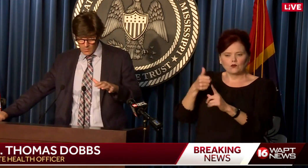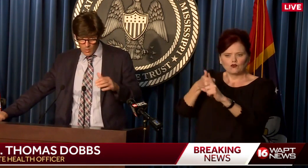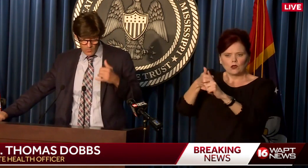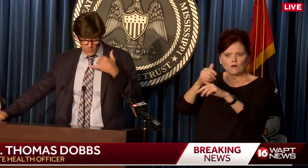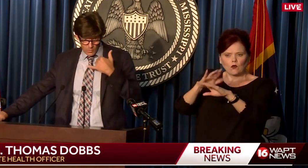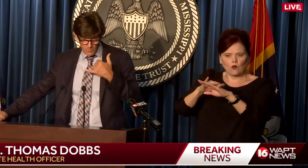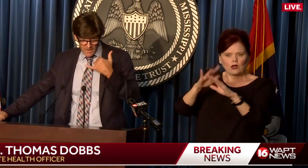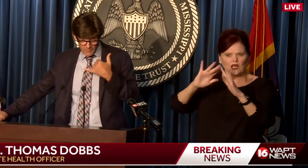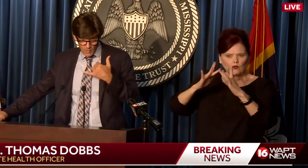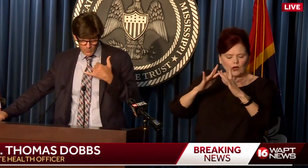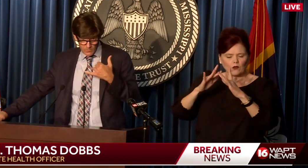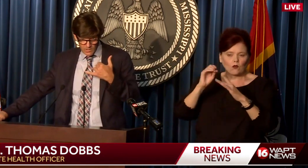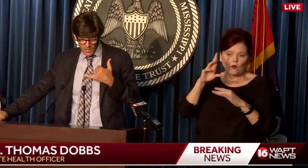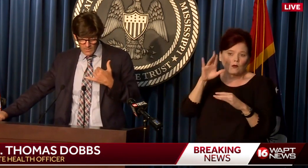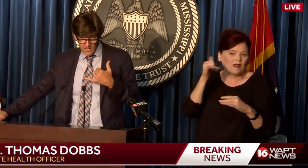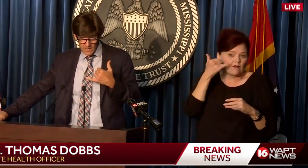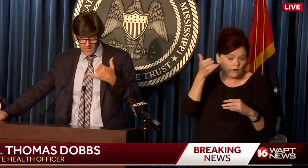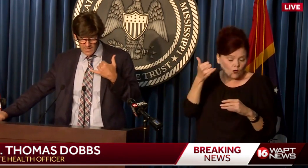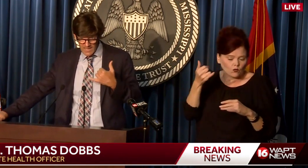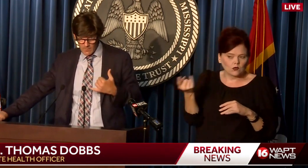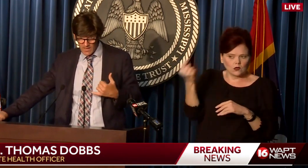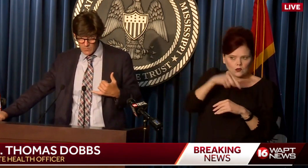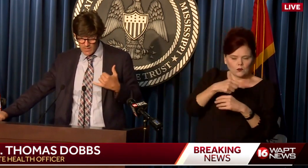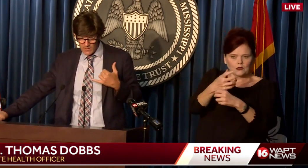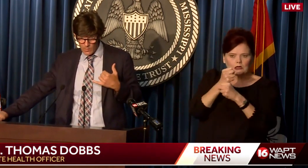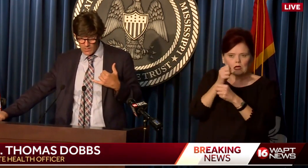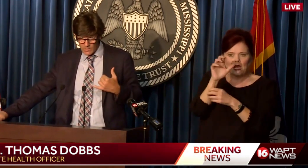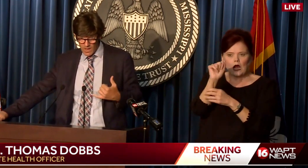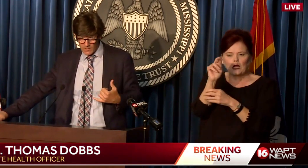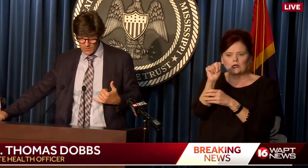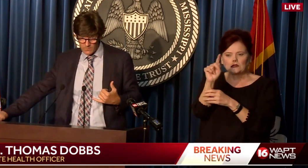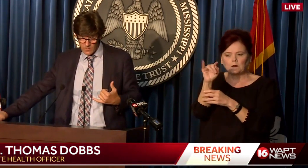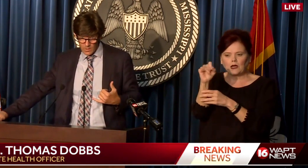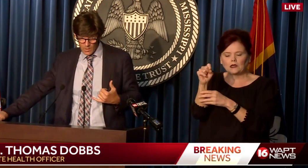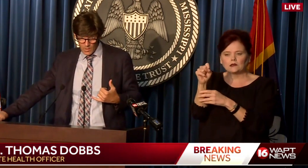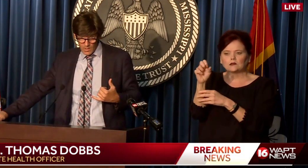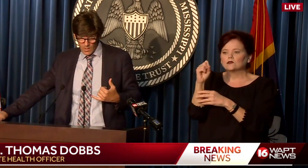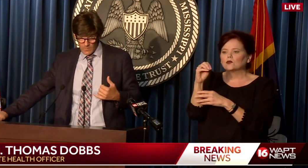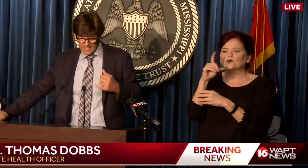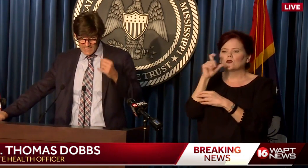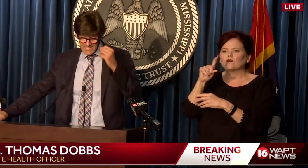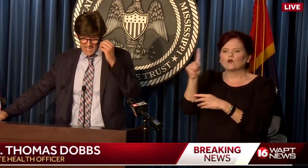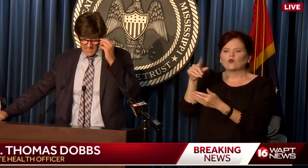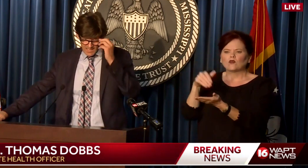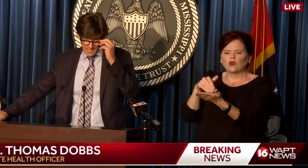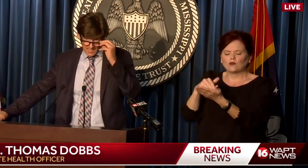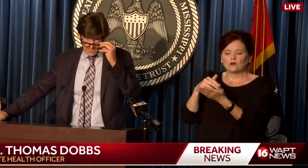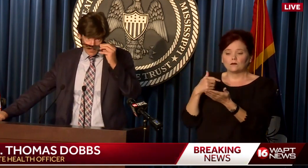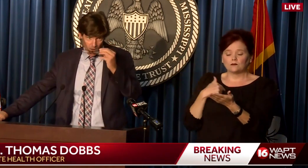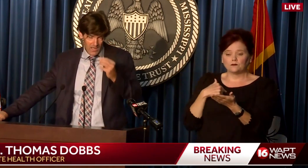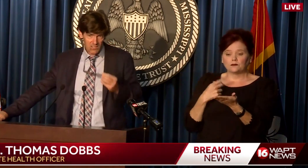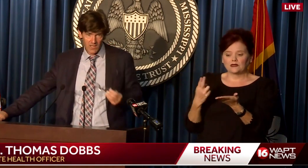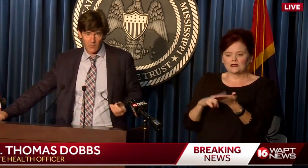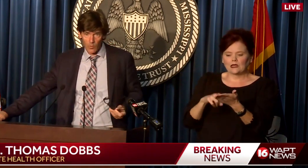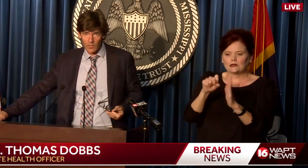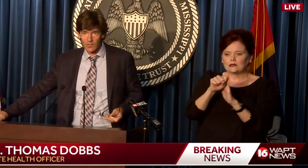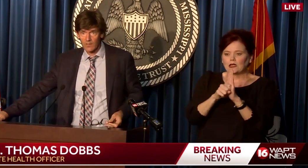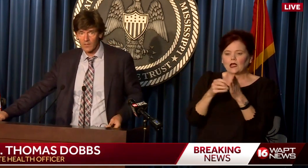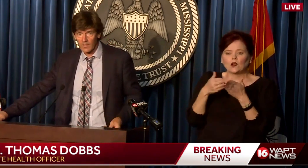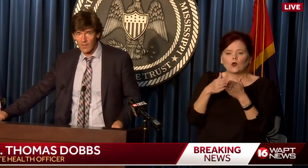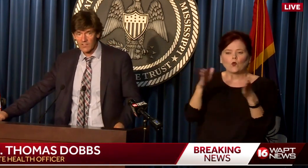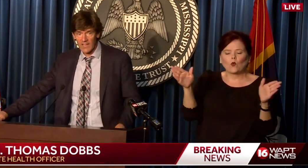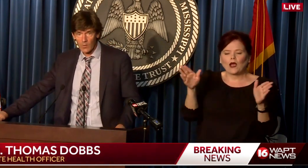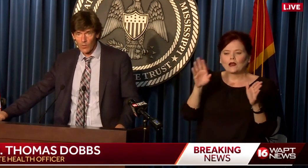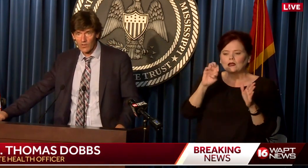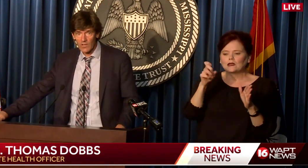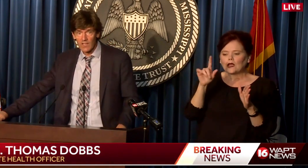or by phone to come in and get antibodies without going to a doctor. I did sign a statewide executive order,